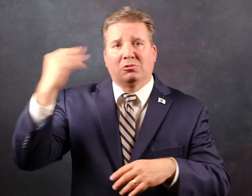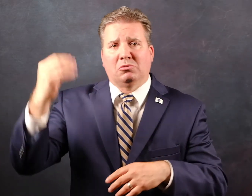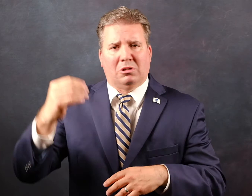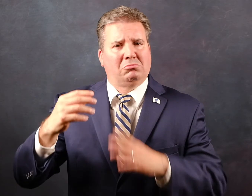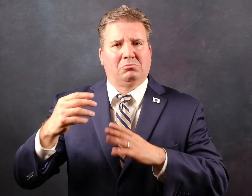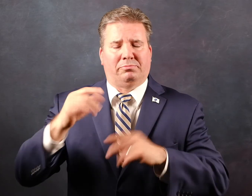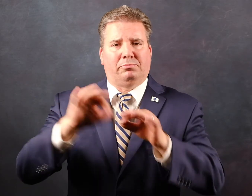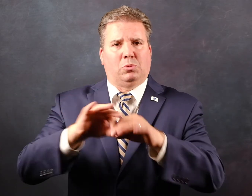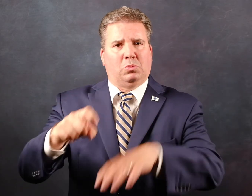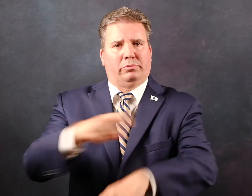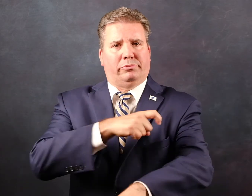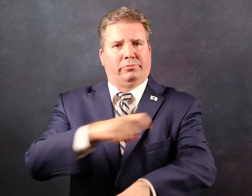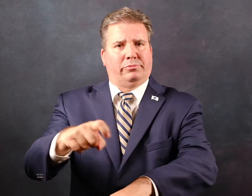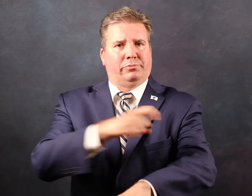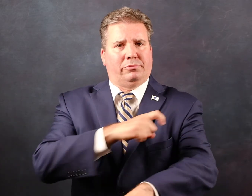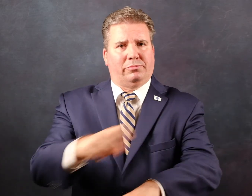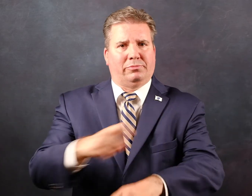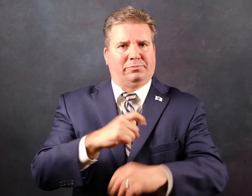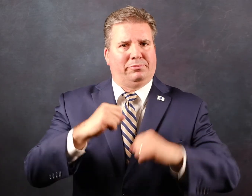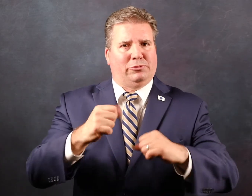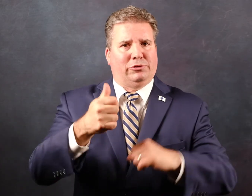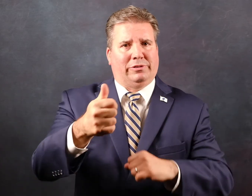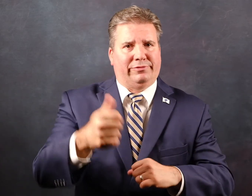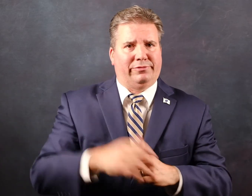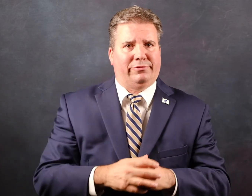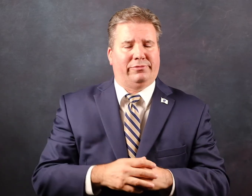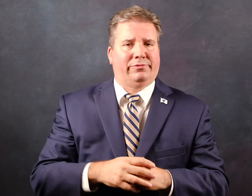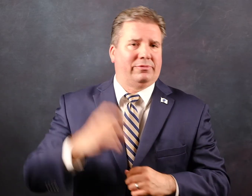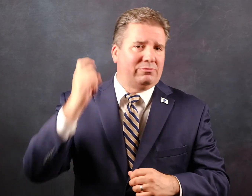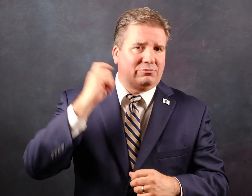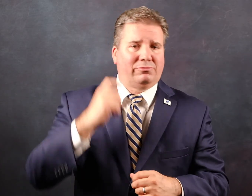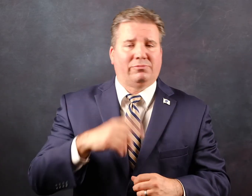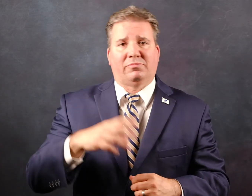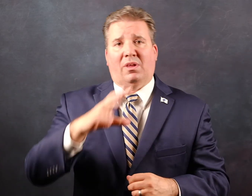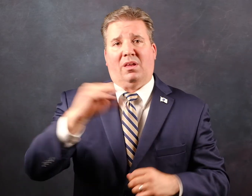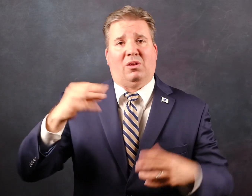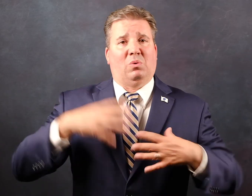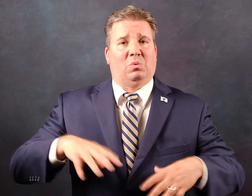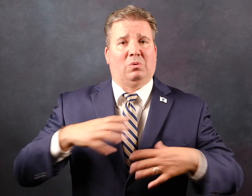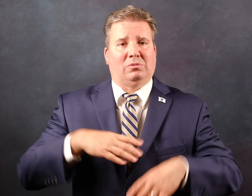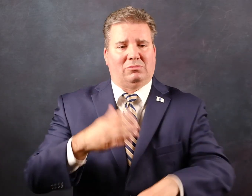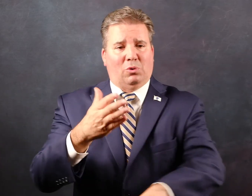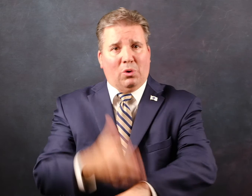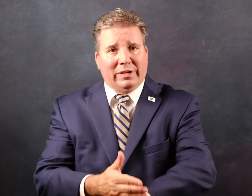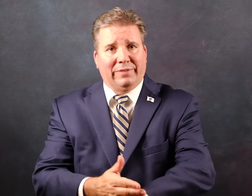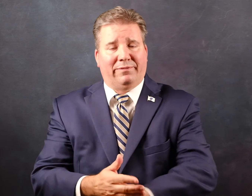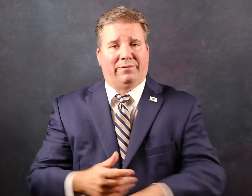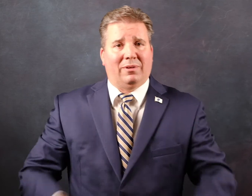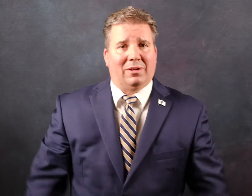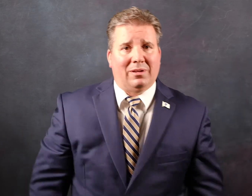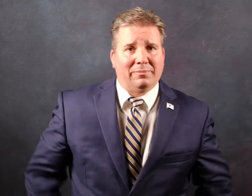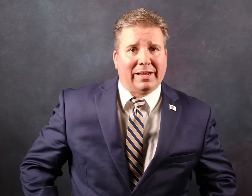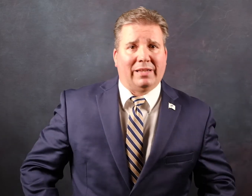if you want to go outside spray yourself with bug repellent wear long sleeve